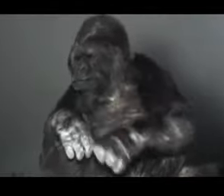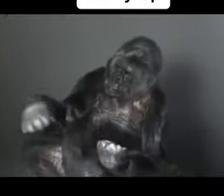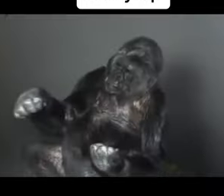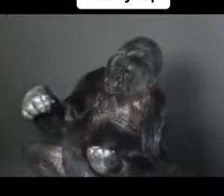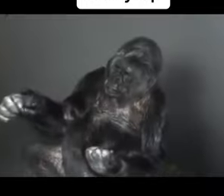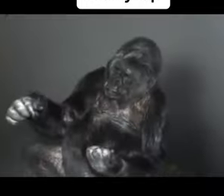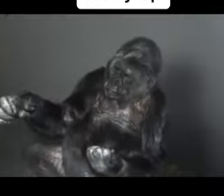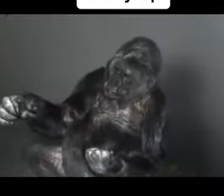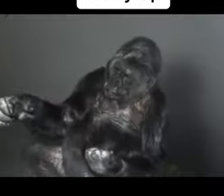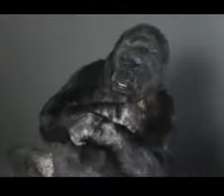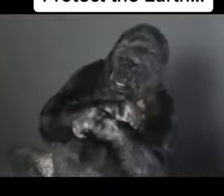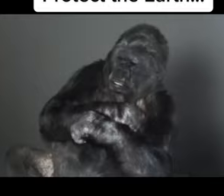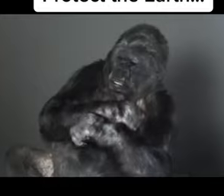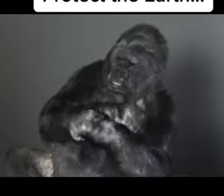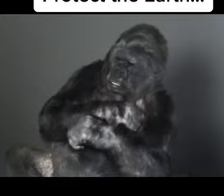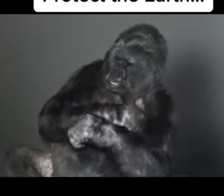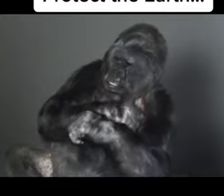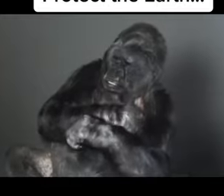Hurry up. Protect the Earth.